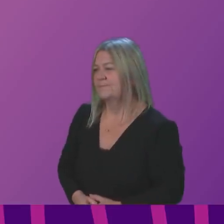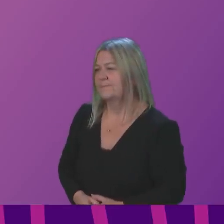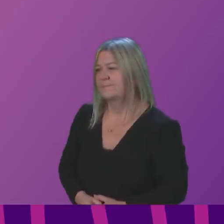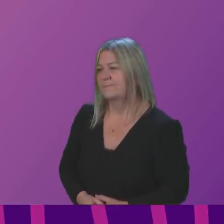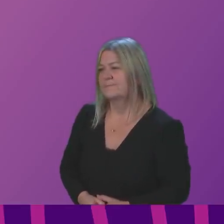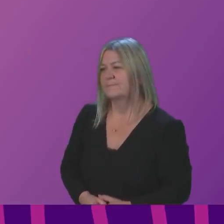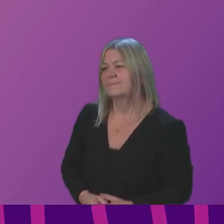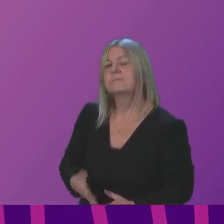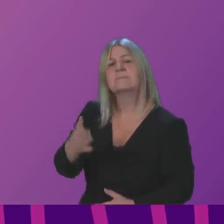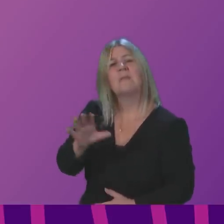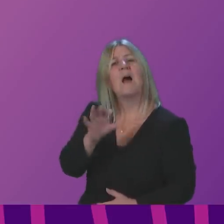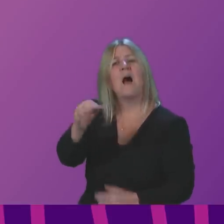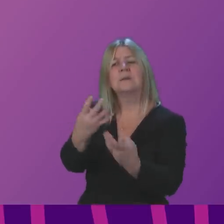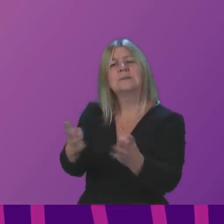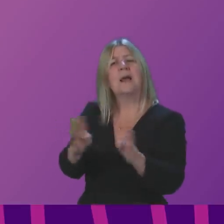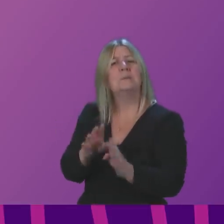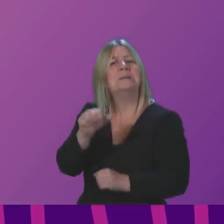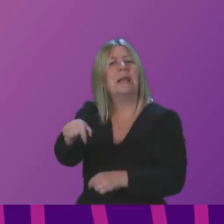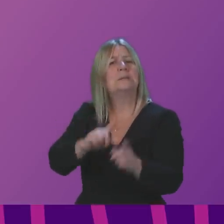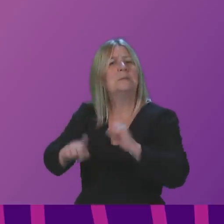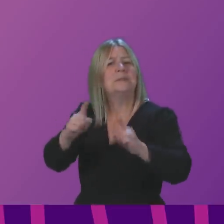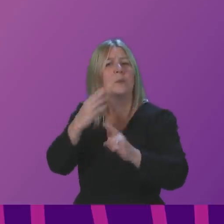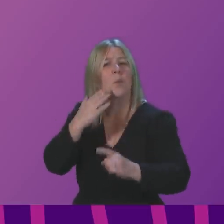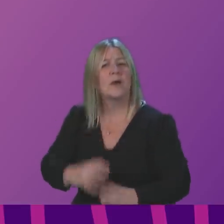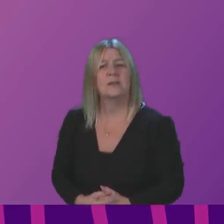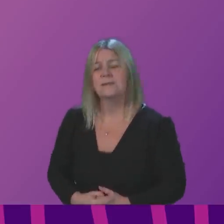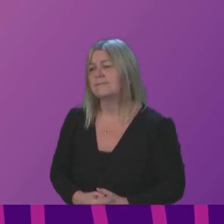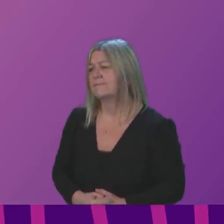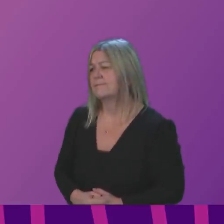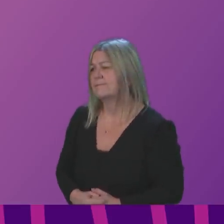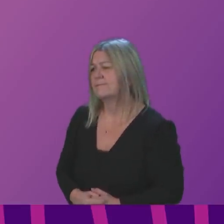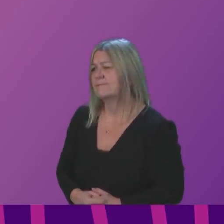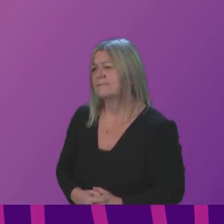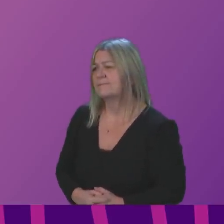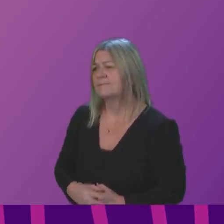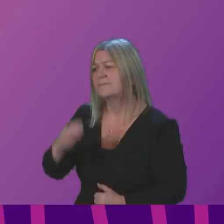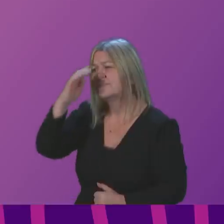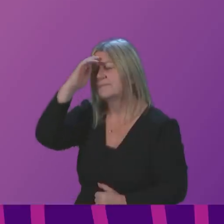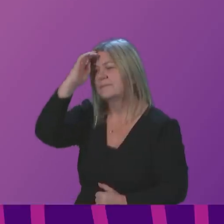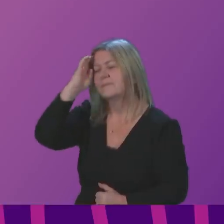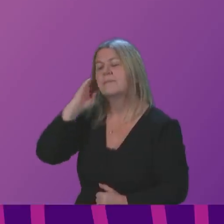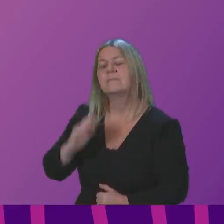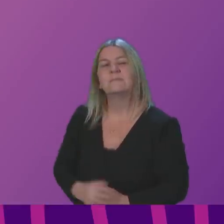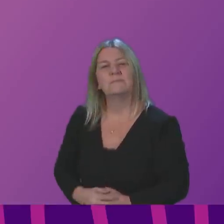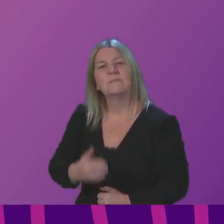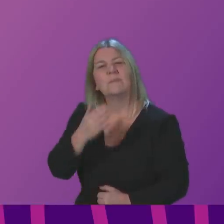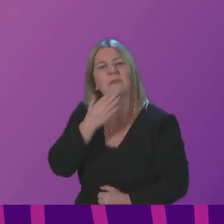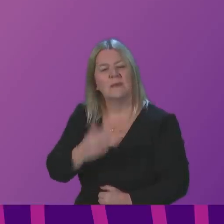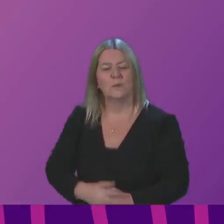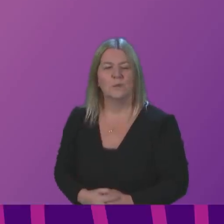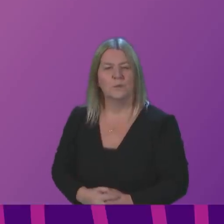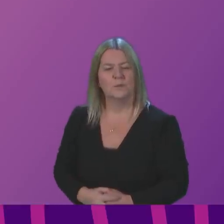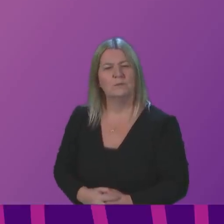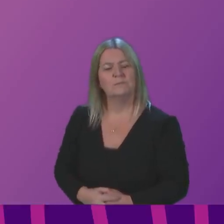when the Cabinet will next meet. First Minister, Alex Cole-Hamilton. I am very grateful for that reply. Presiding Officer,